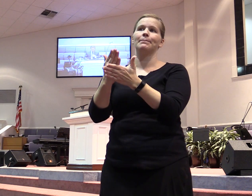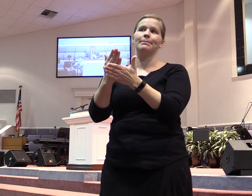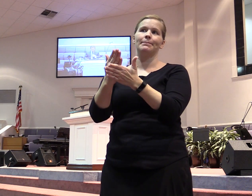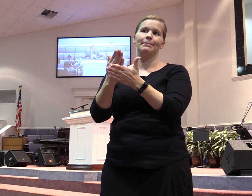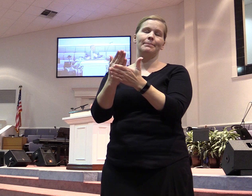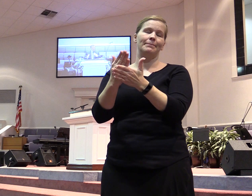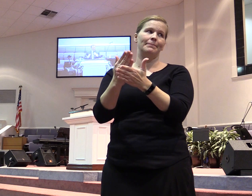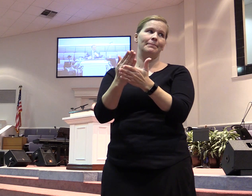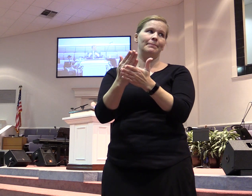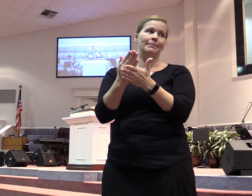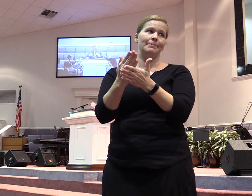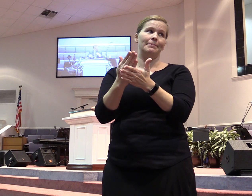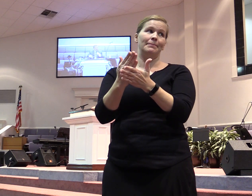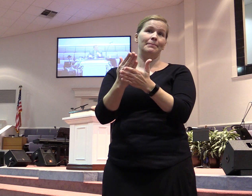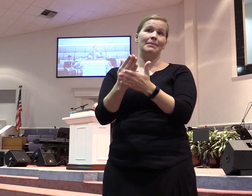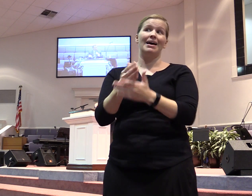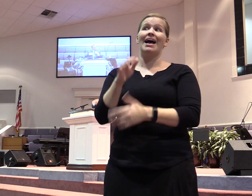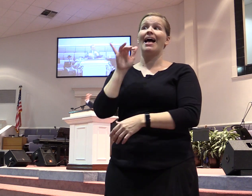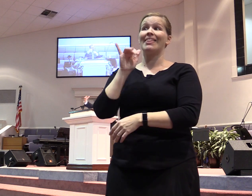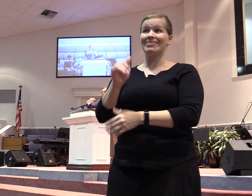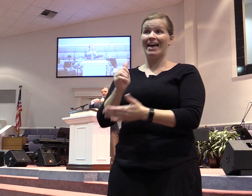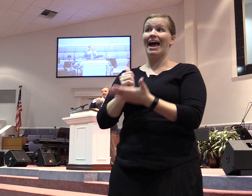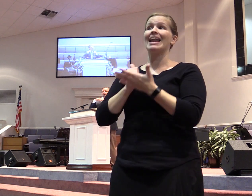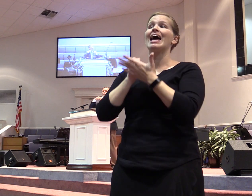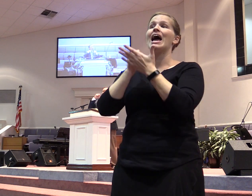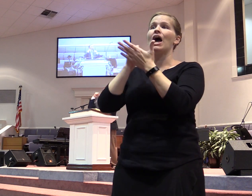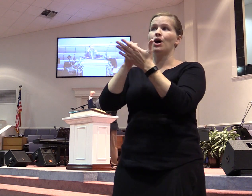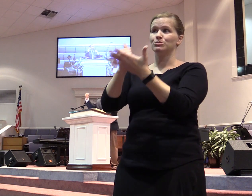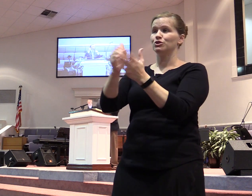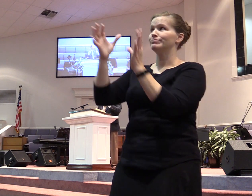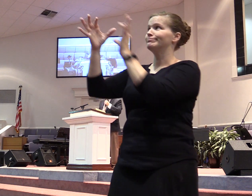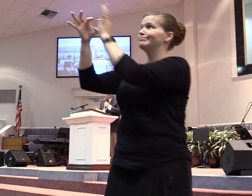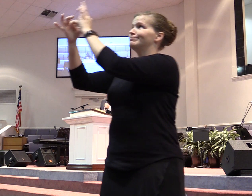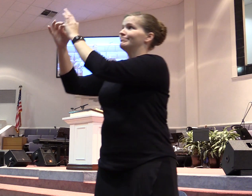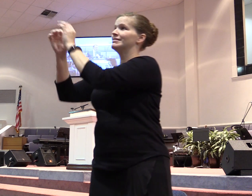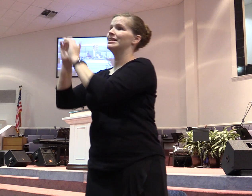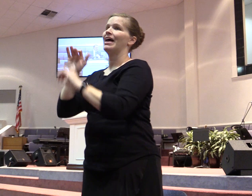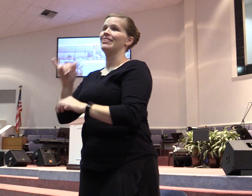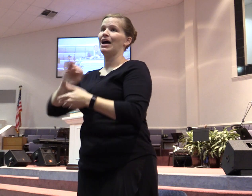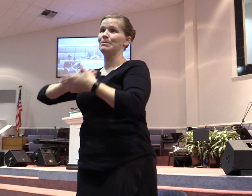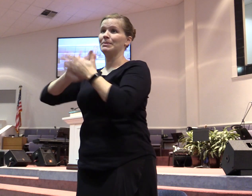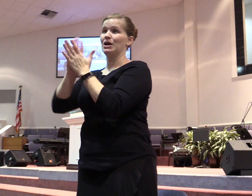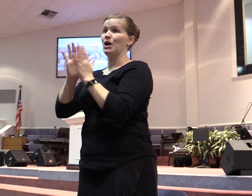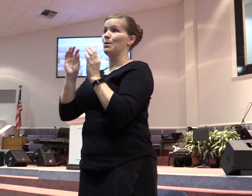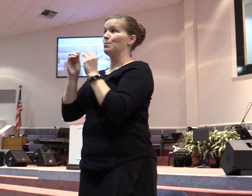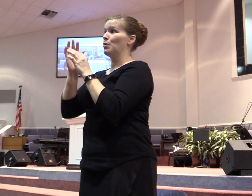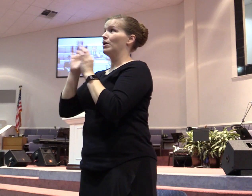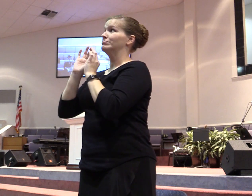How do I draw? That helps you draw an eye to God. That helps you become more like God. I read this today. I'm going share it with you. I'll let you go.